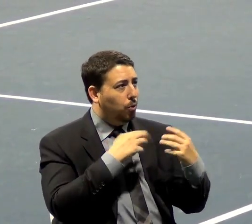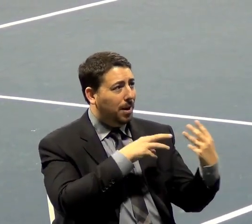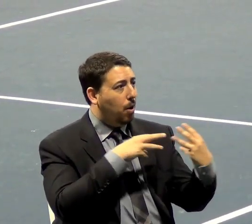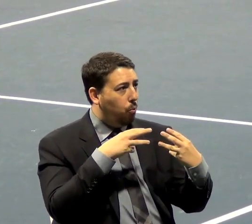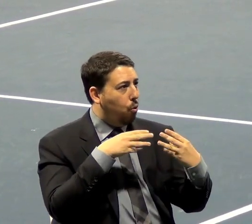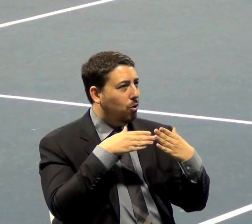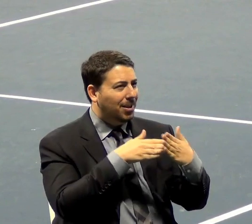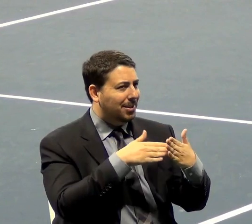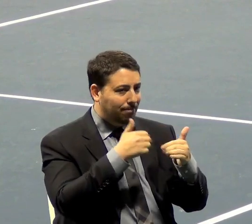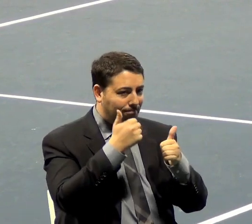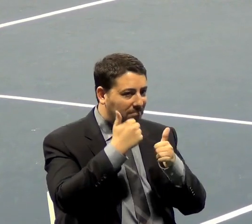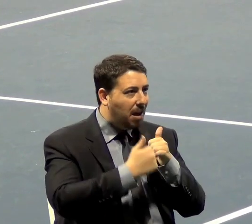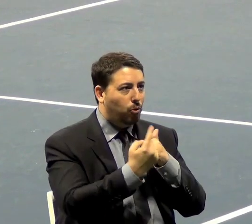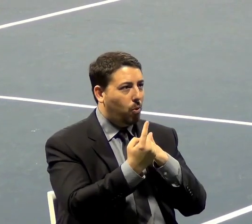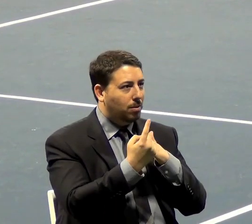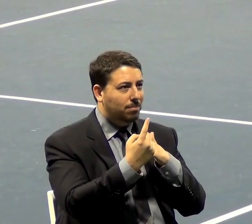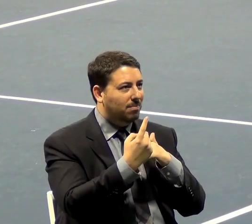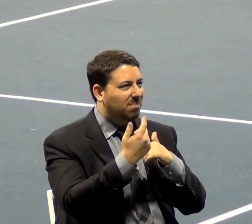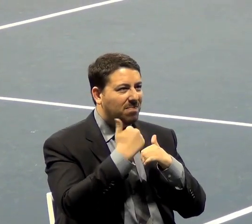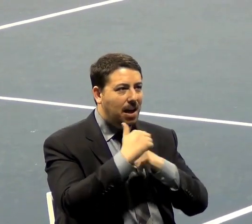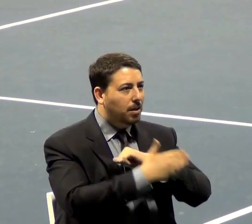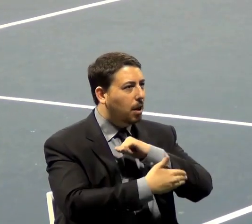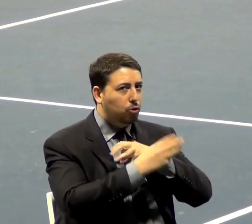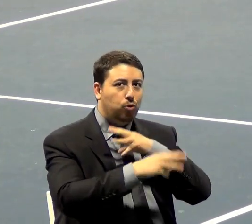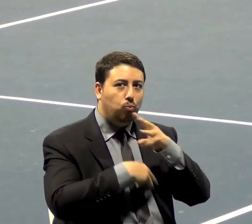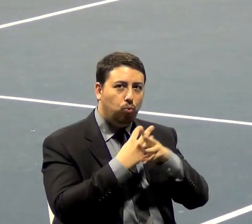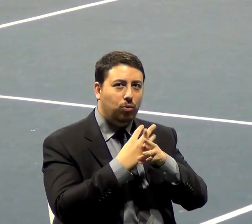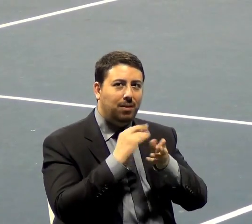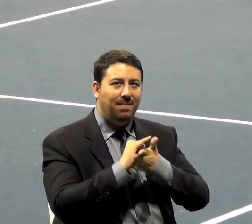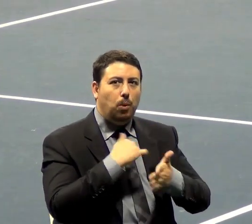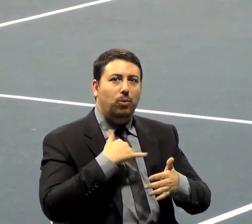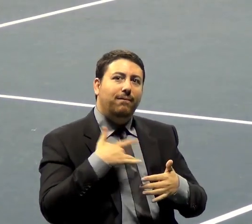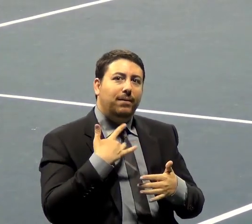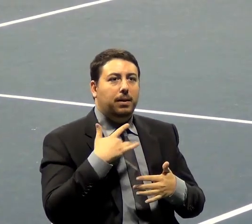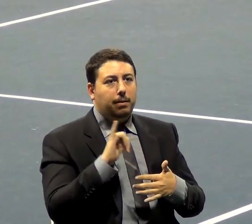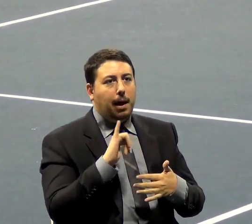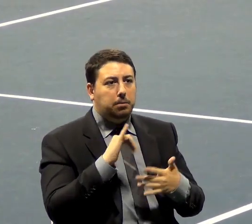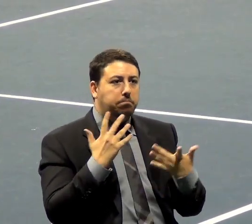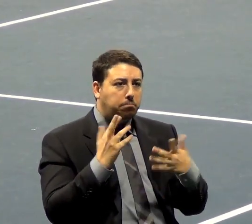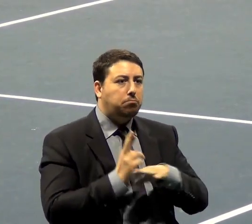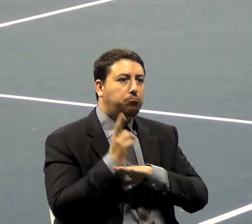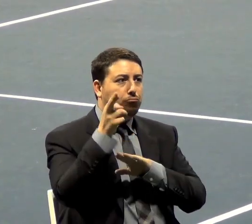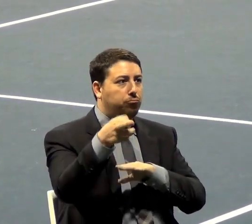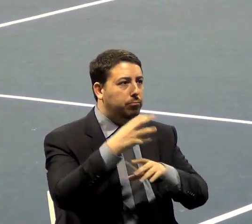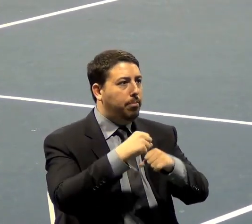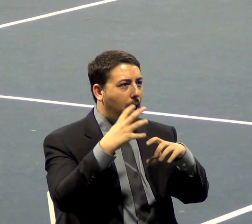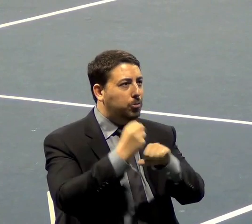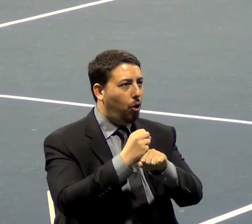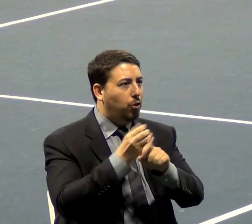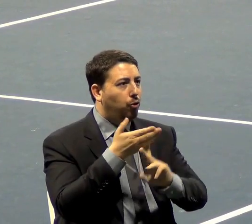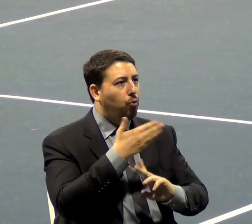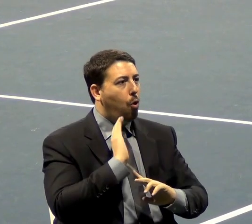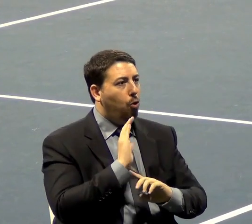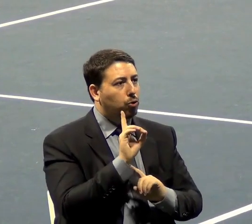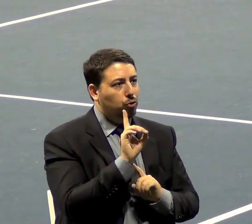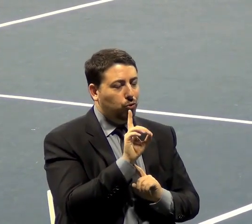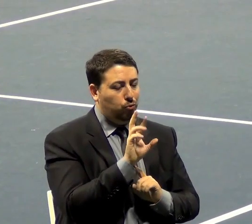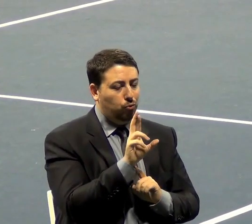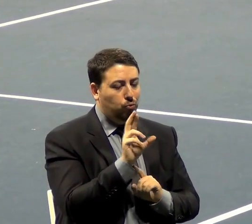everybody, any country in the world that we feel like dropping bombs on through our drones. We assume that we have this